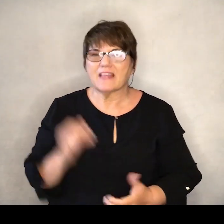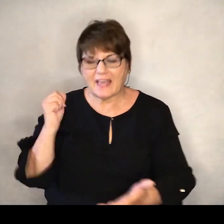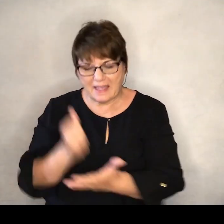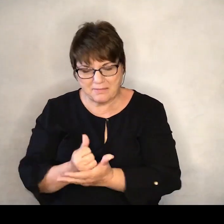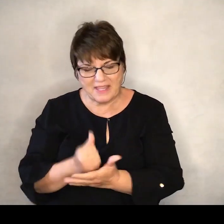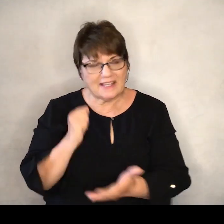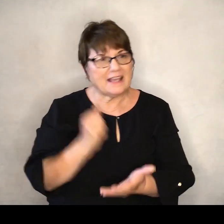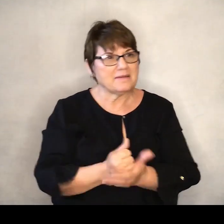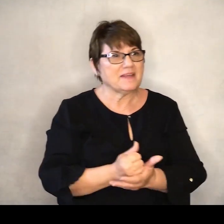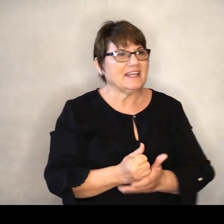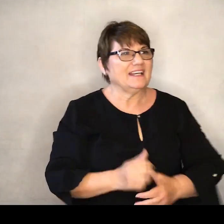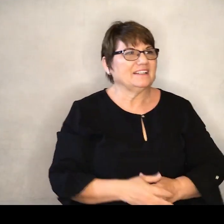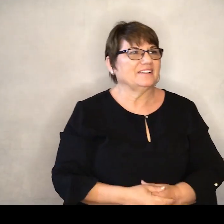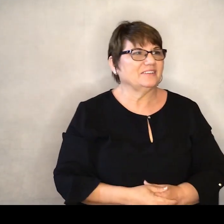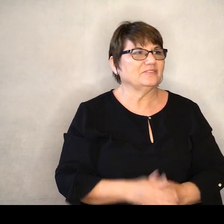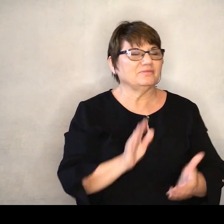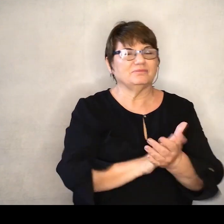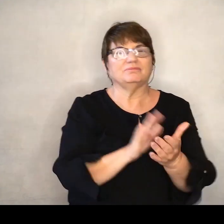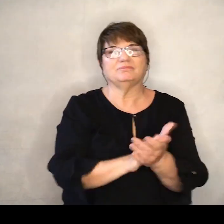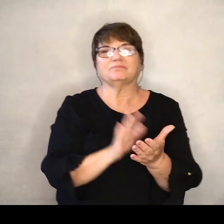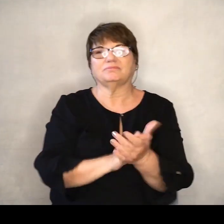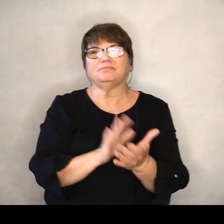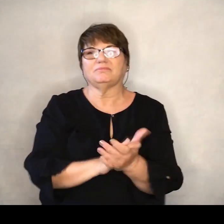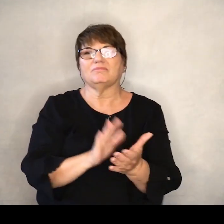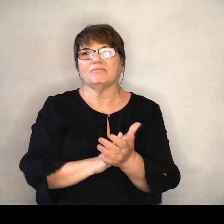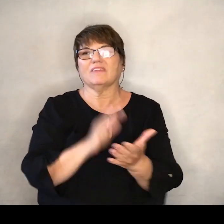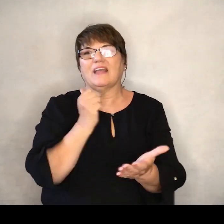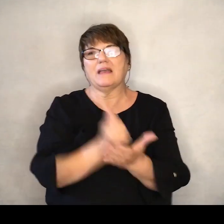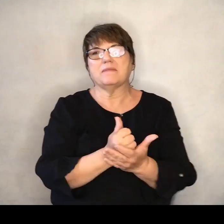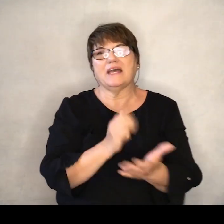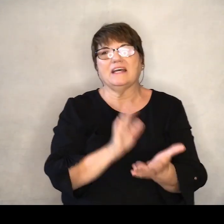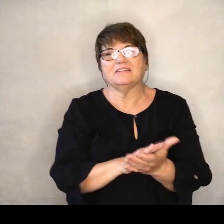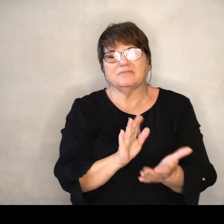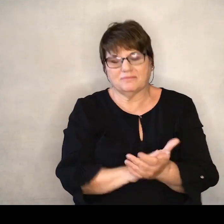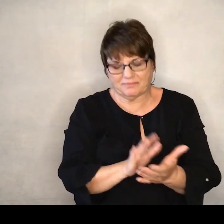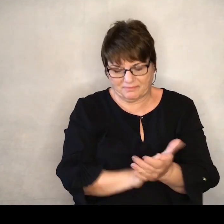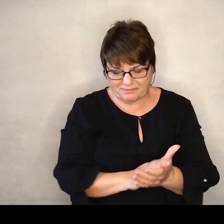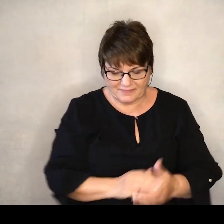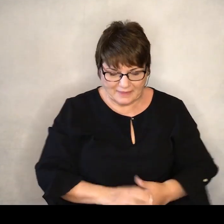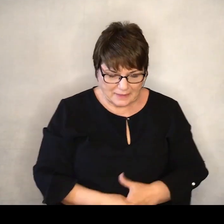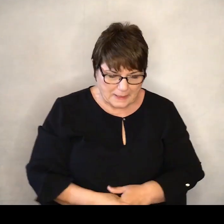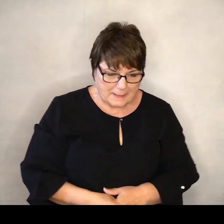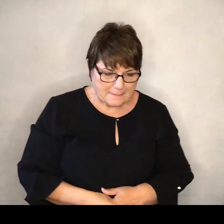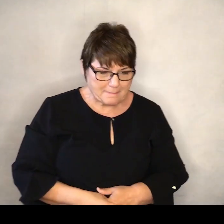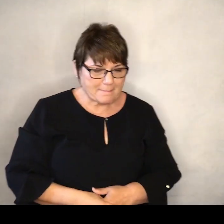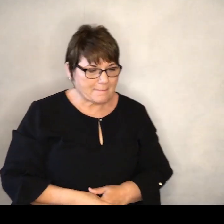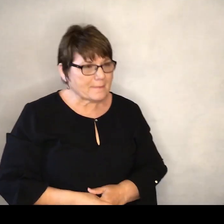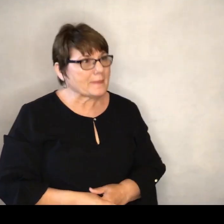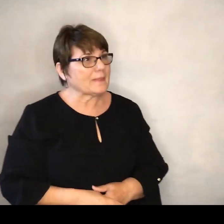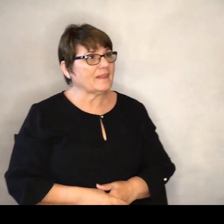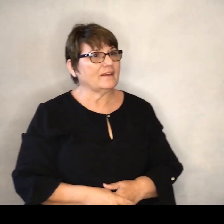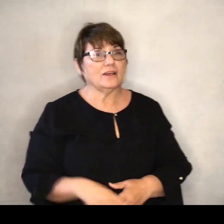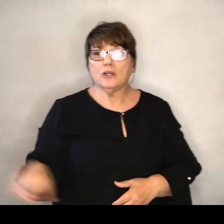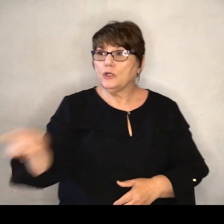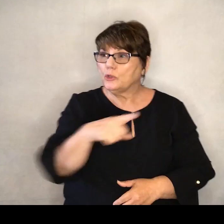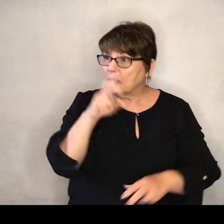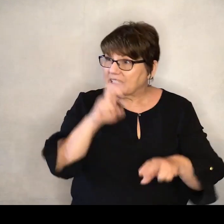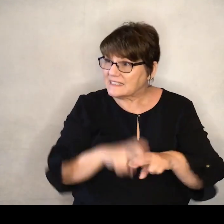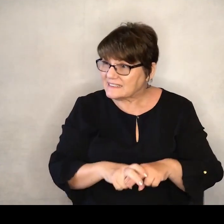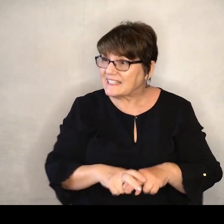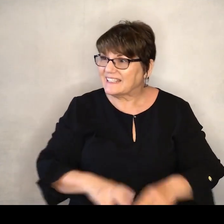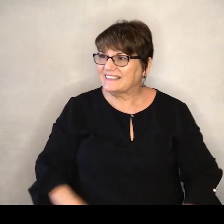You may be seated